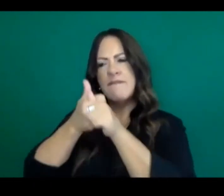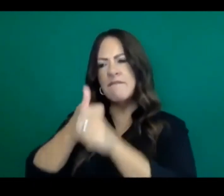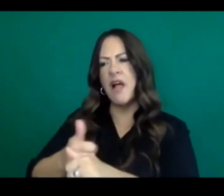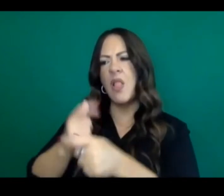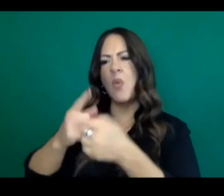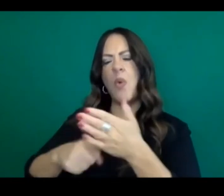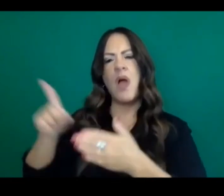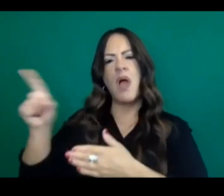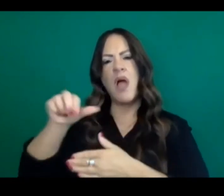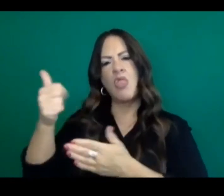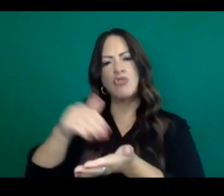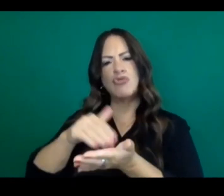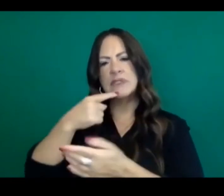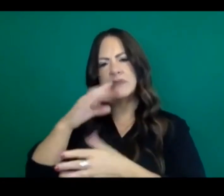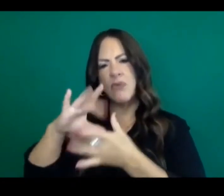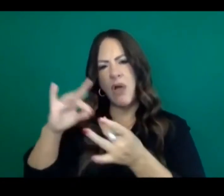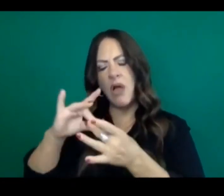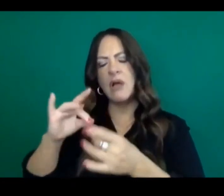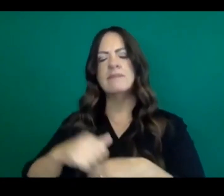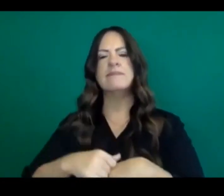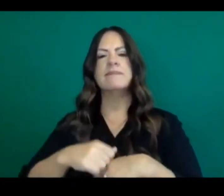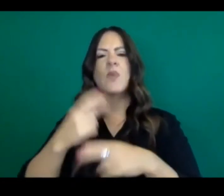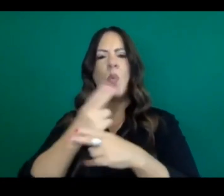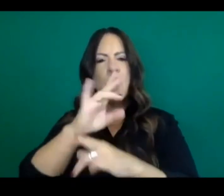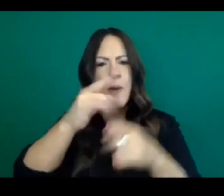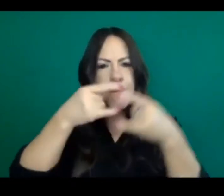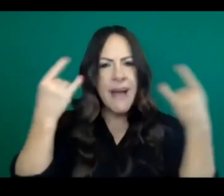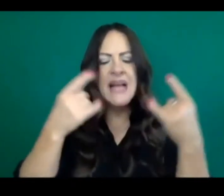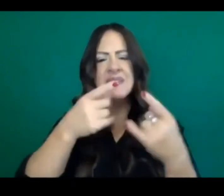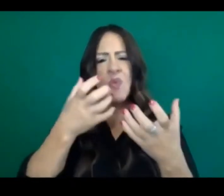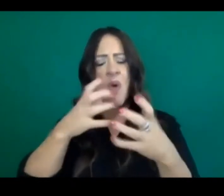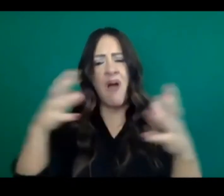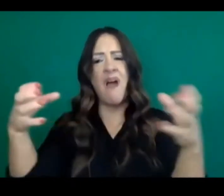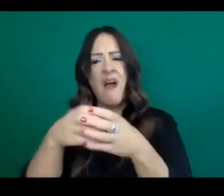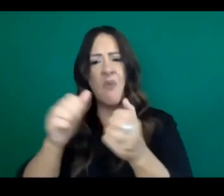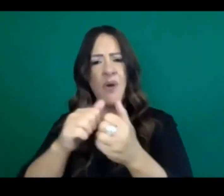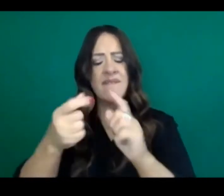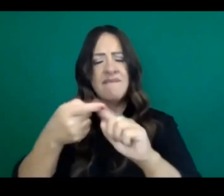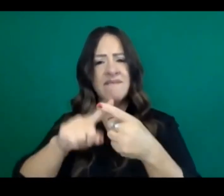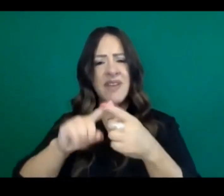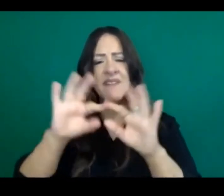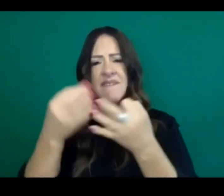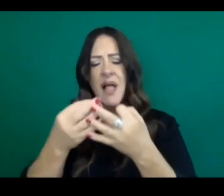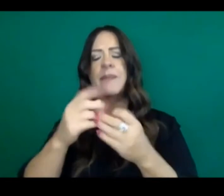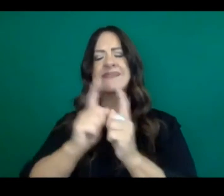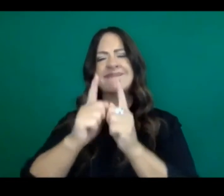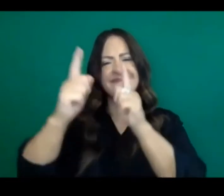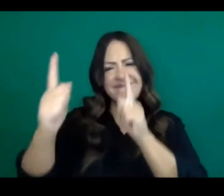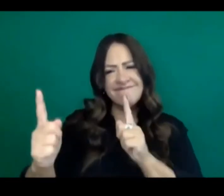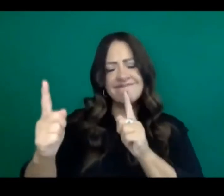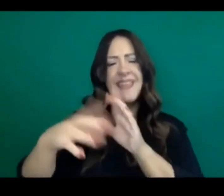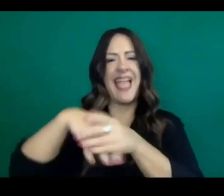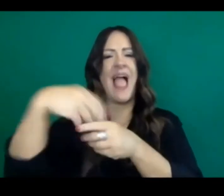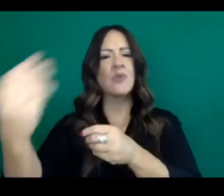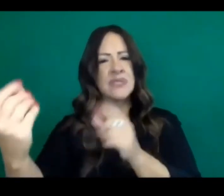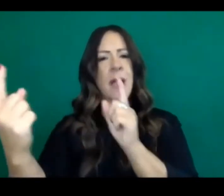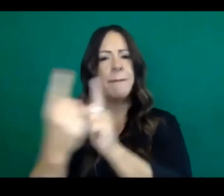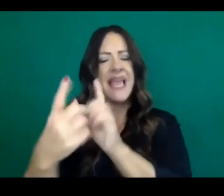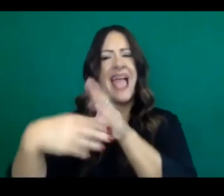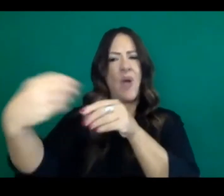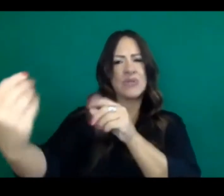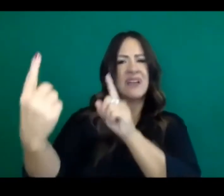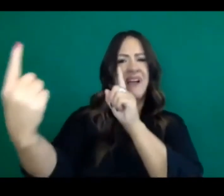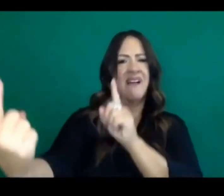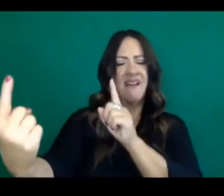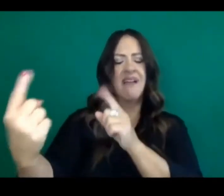keep it small and keep it outside. So wear your mask, the physical distance of six feet, the washing your hand, and being